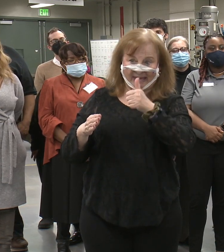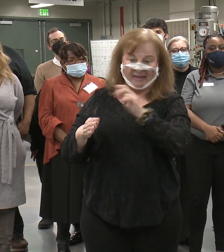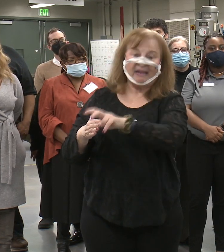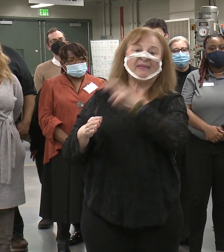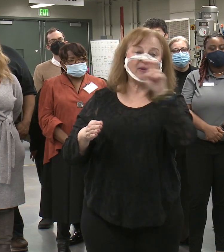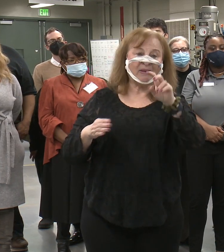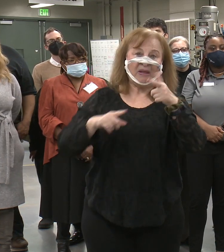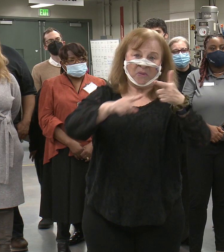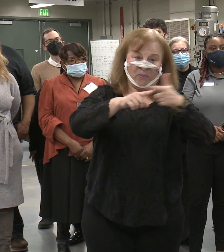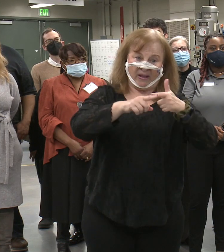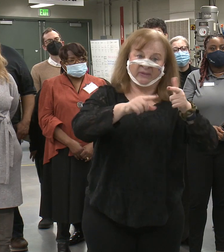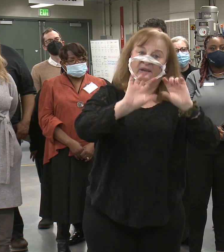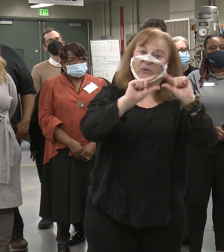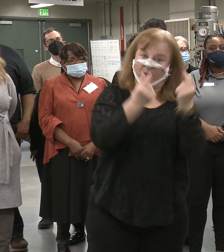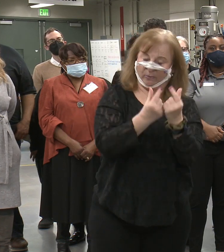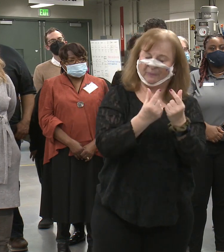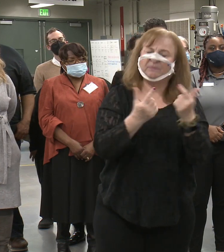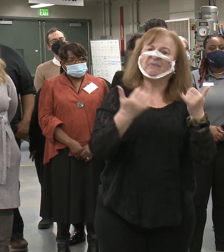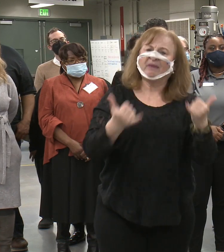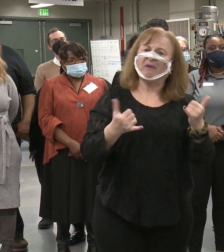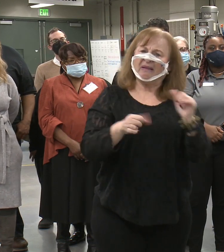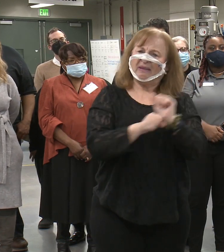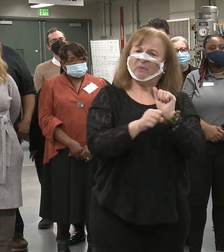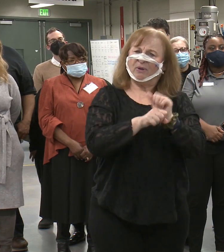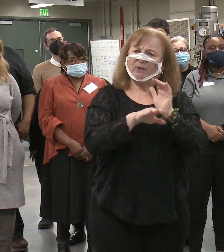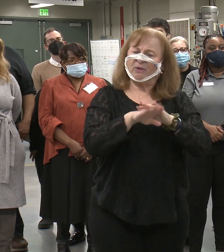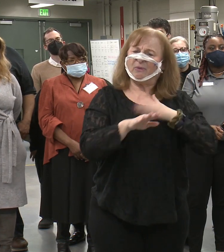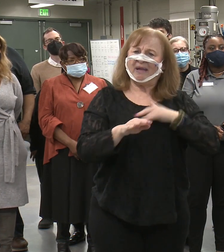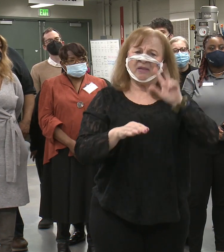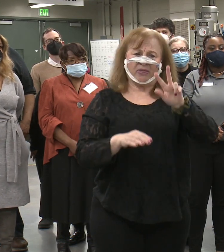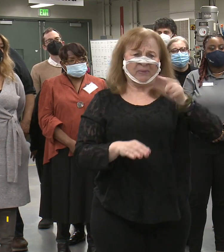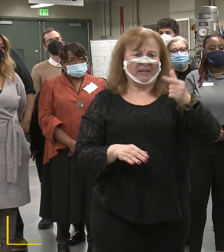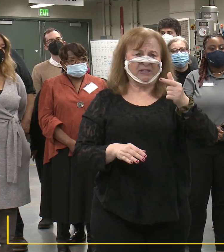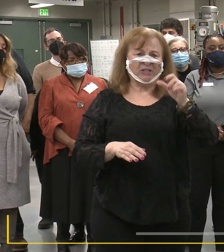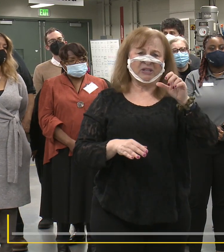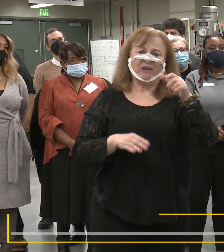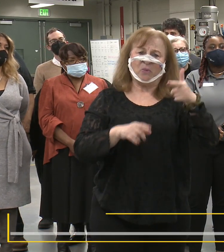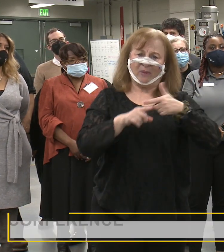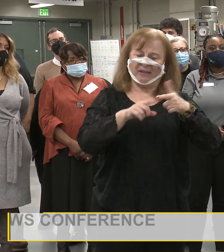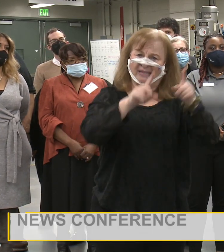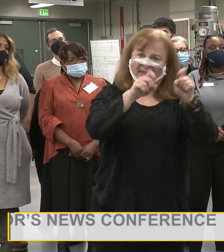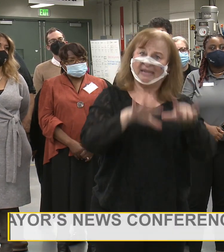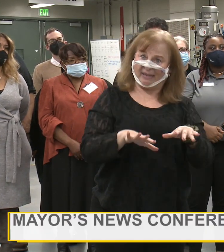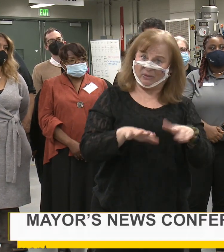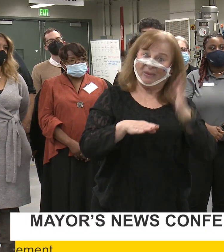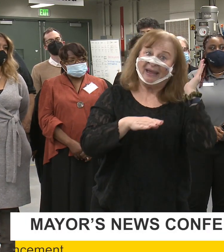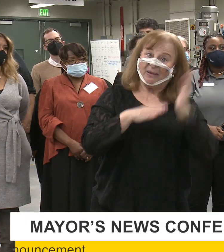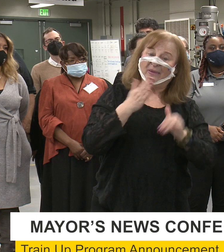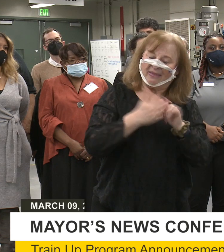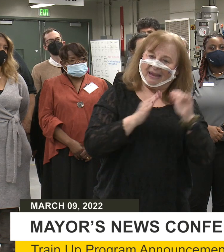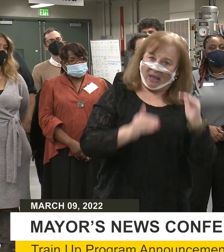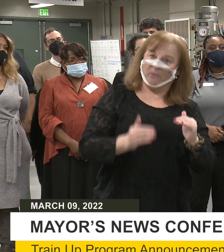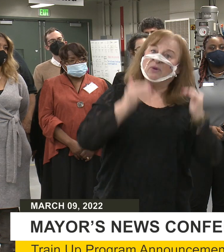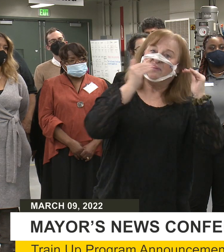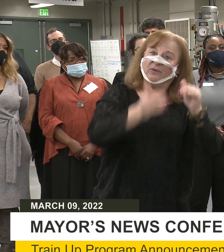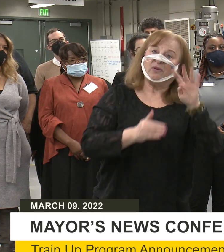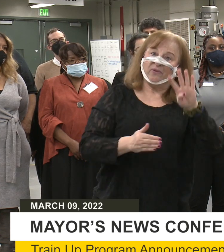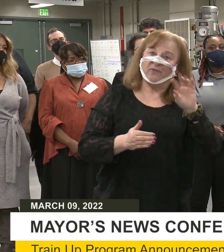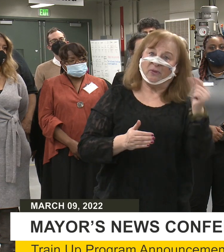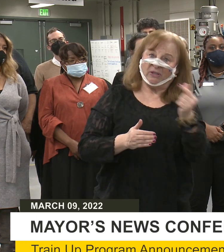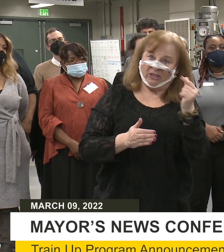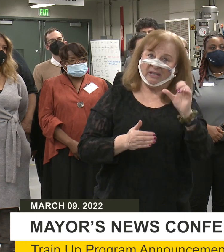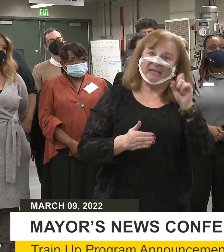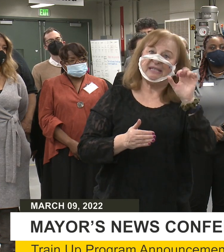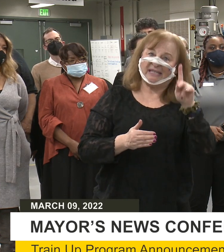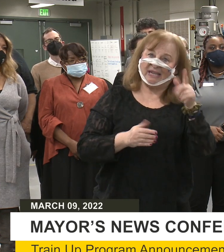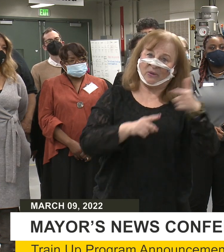into the welding booth. I'm currently working on my 3G stick welding test. Once I complete that, I'll move on to 4G stick welding